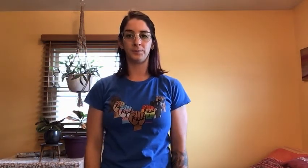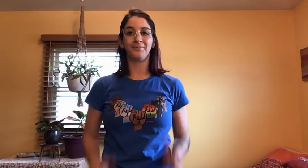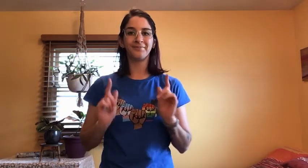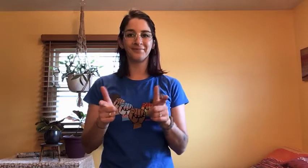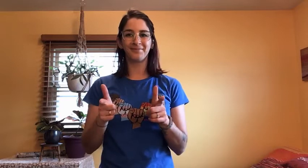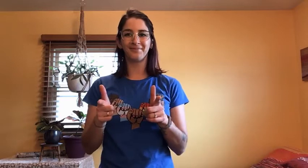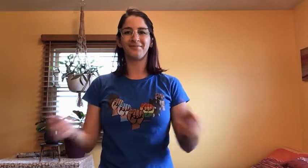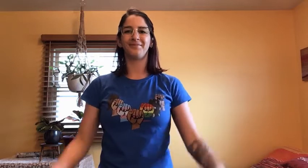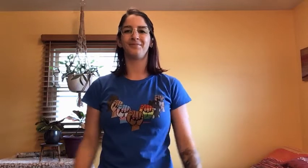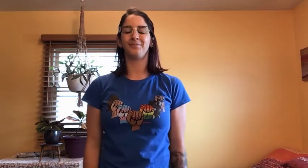Your turn.